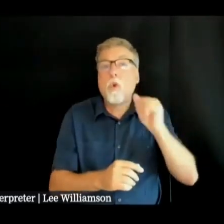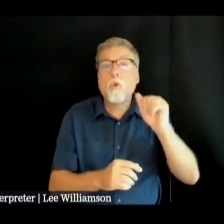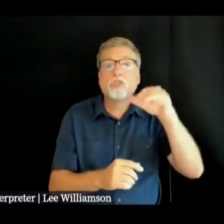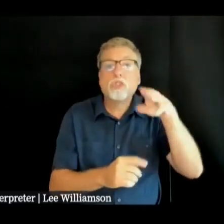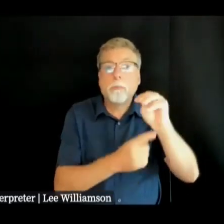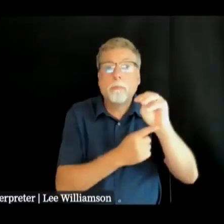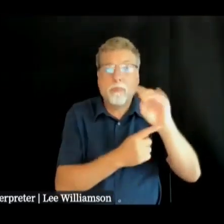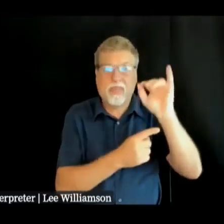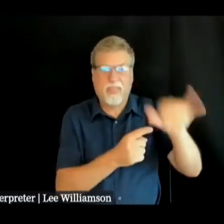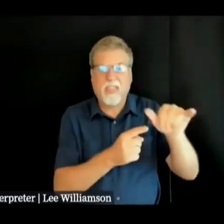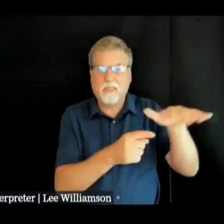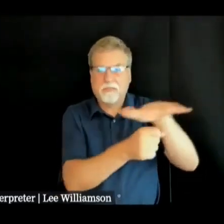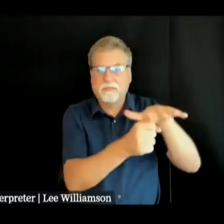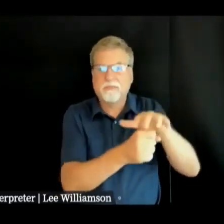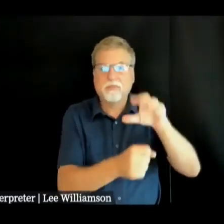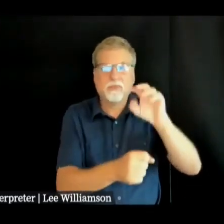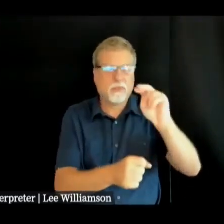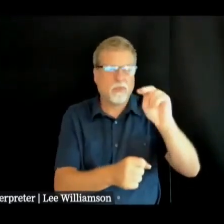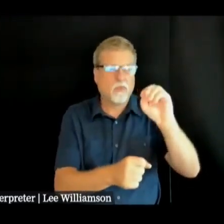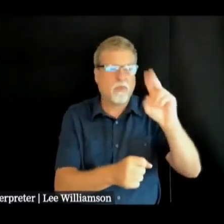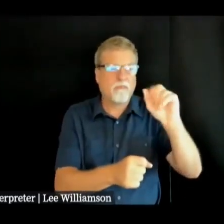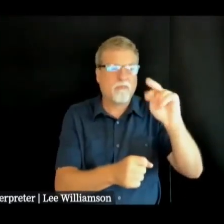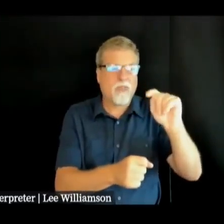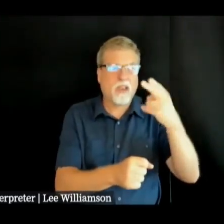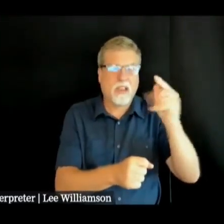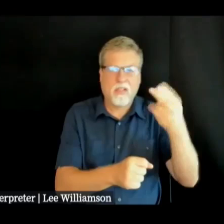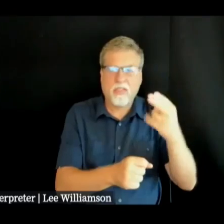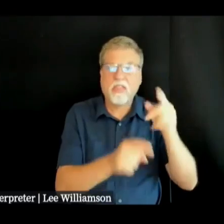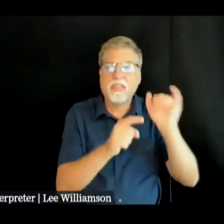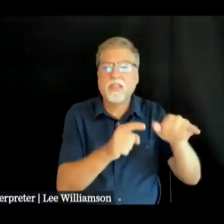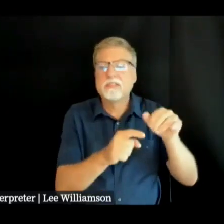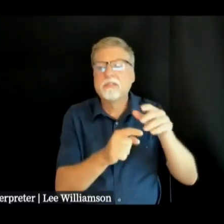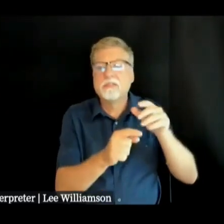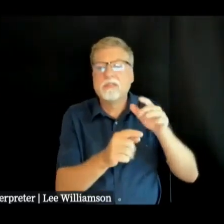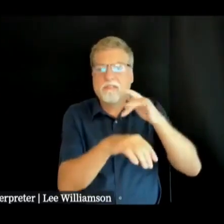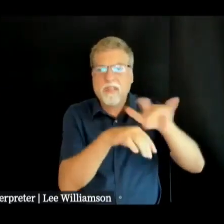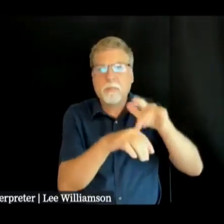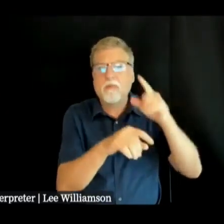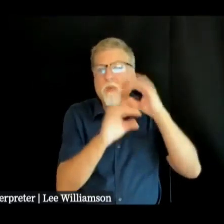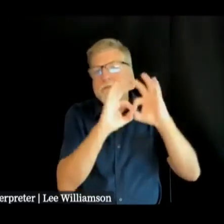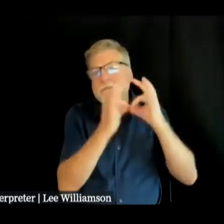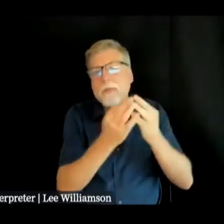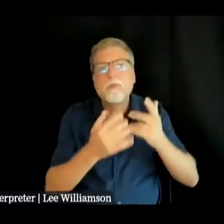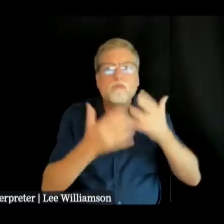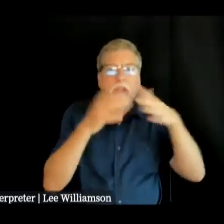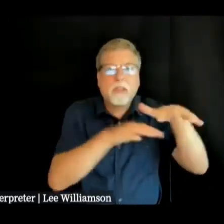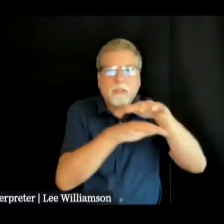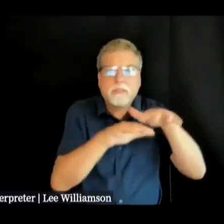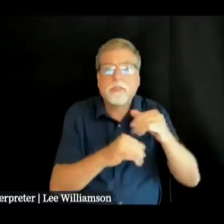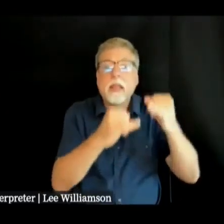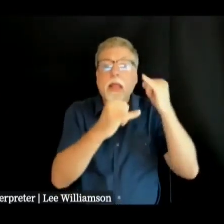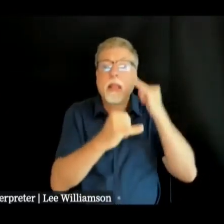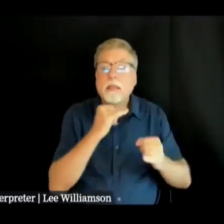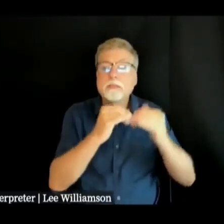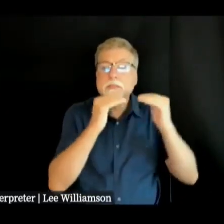WNC Ag Center is a pet friendly shelter at 1301 Frannenbridge Road in Fletcher